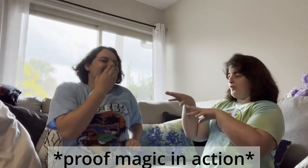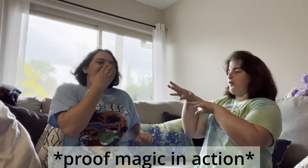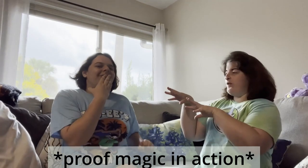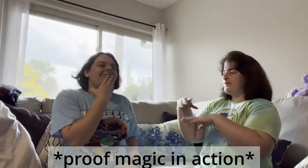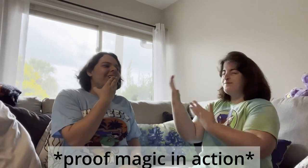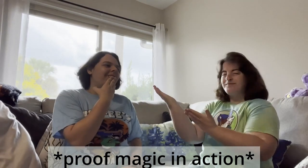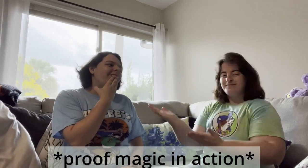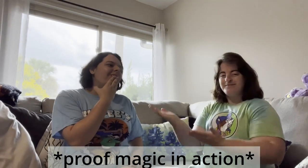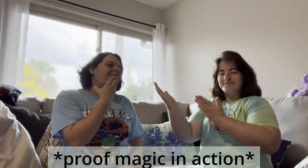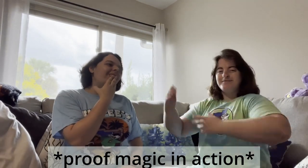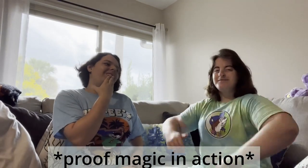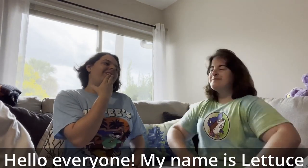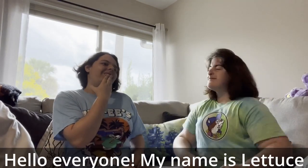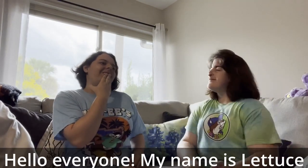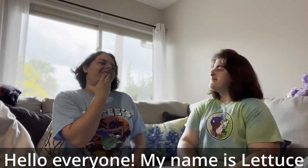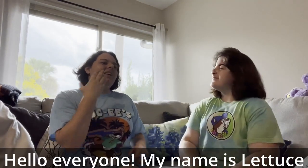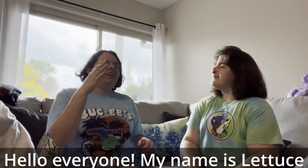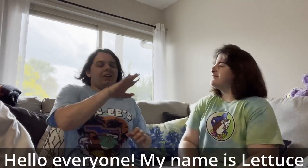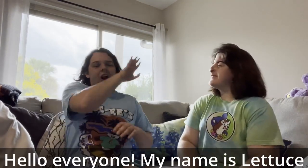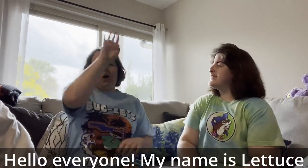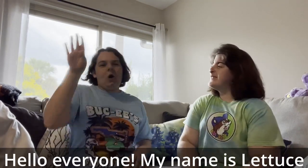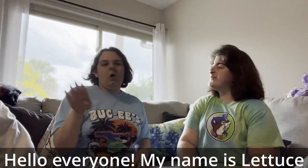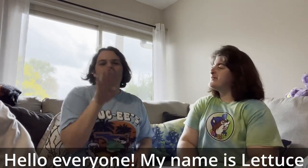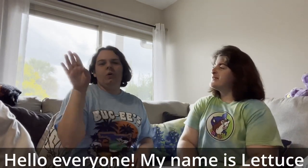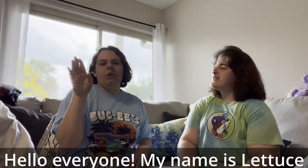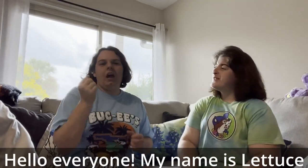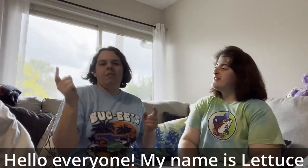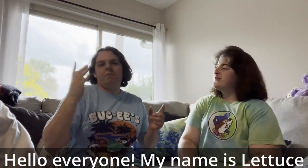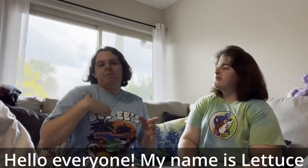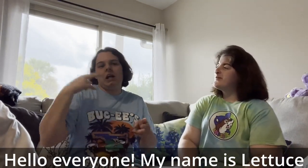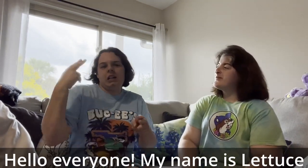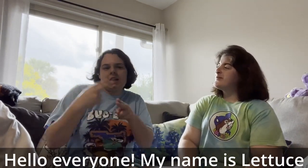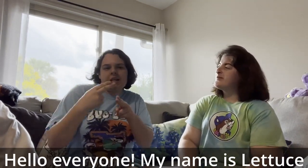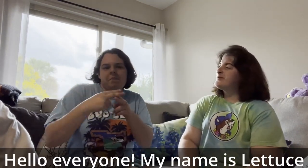And I think that is